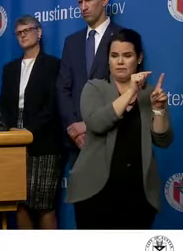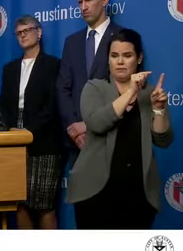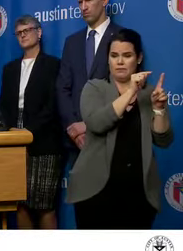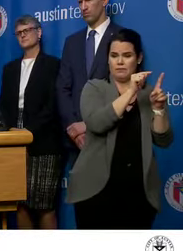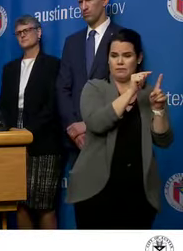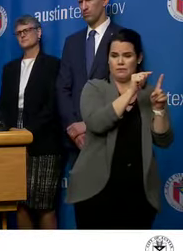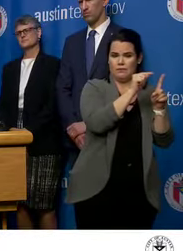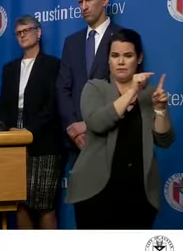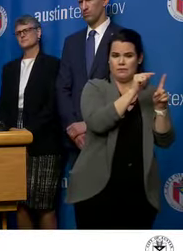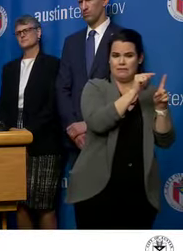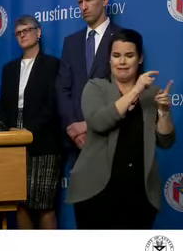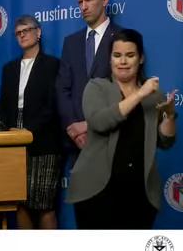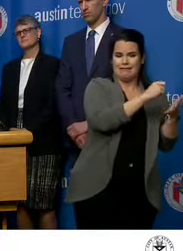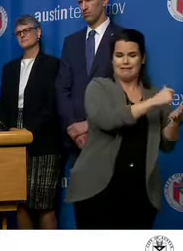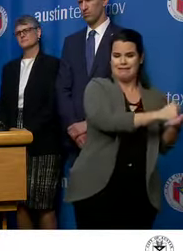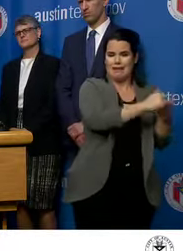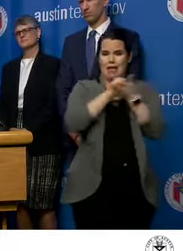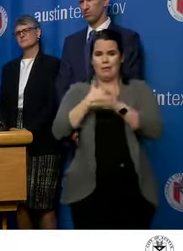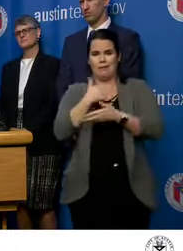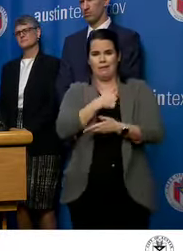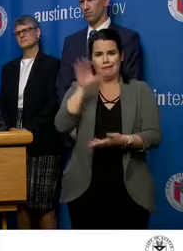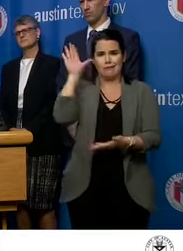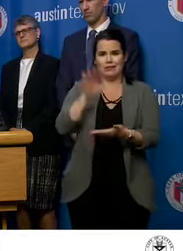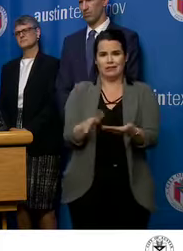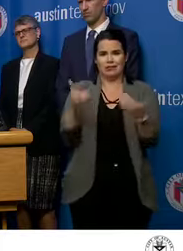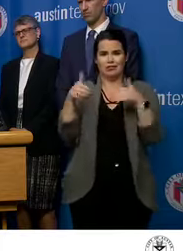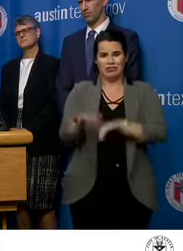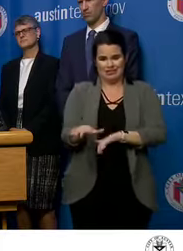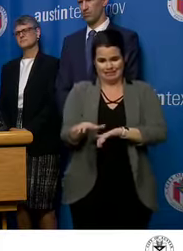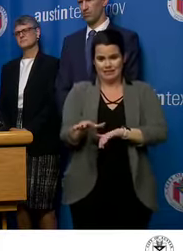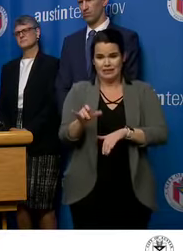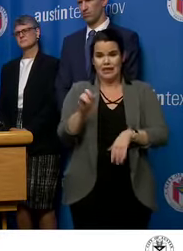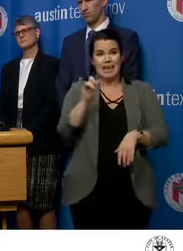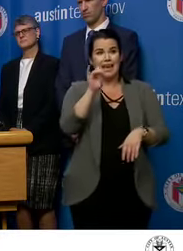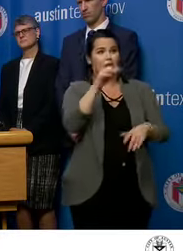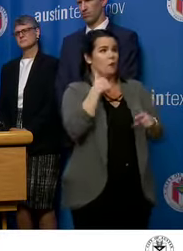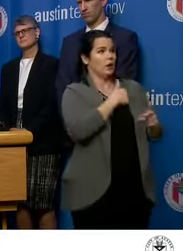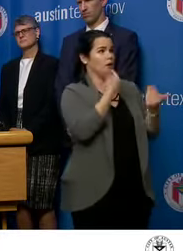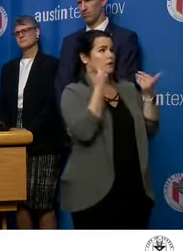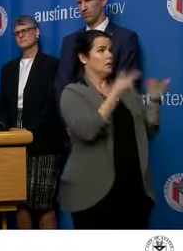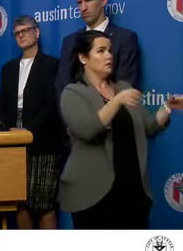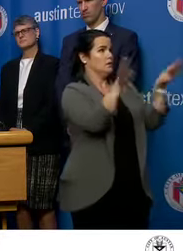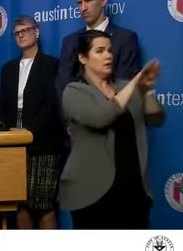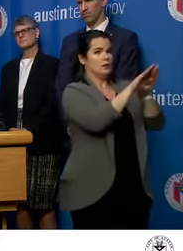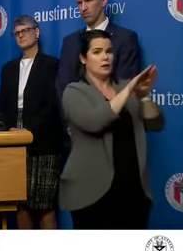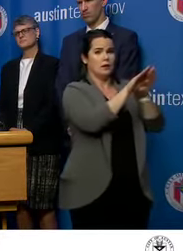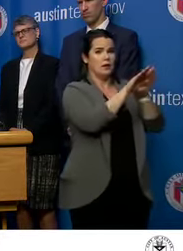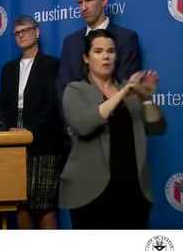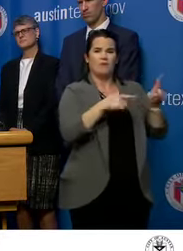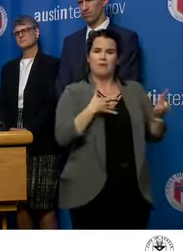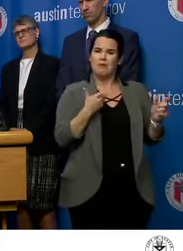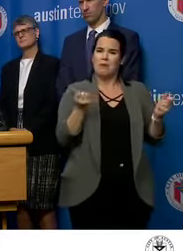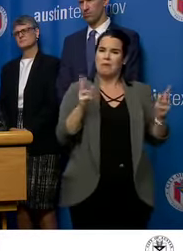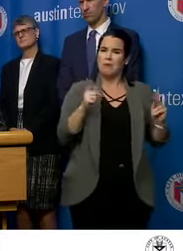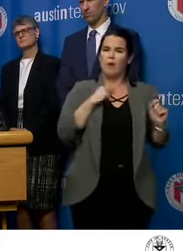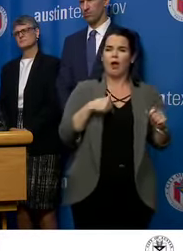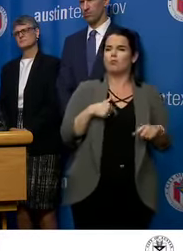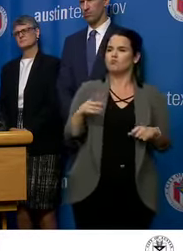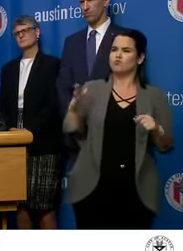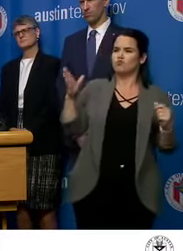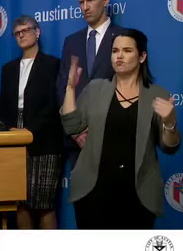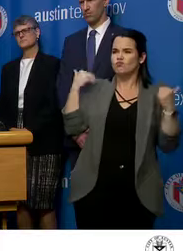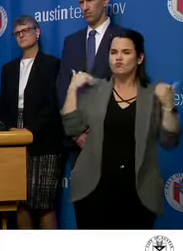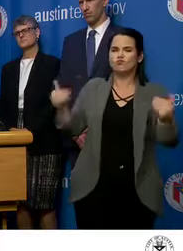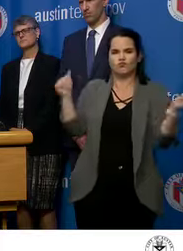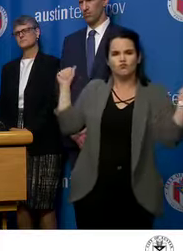us mitigate, that if we shut it down, that people will come to this community anyway. They're going